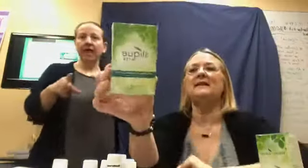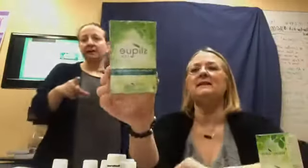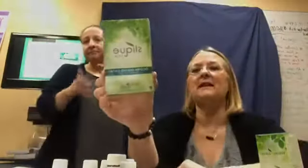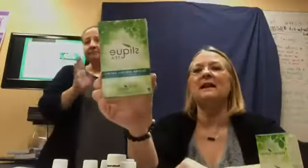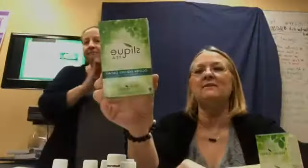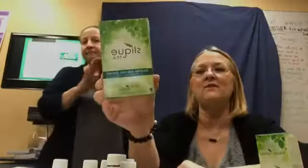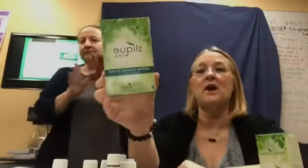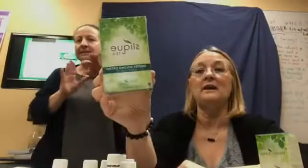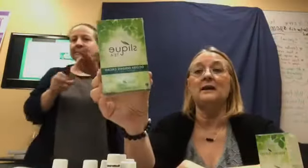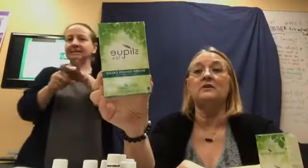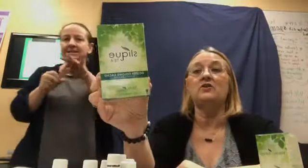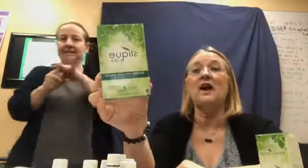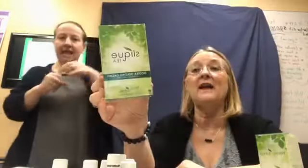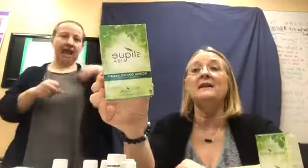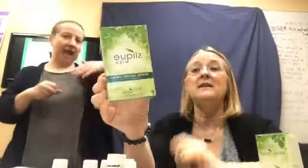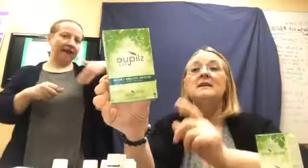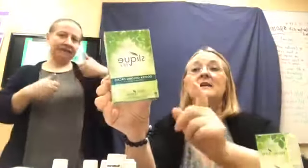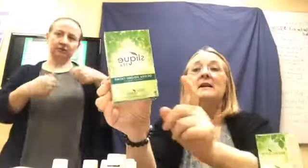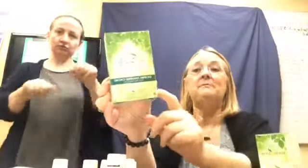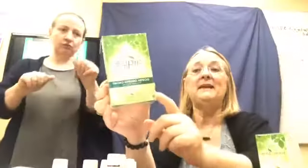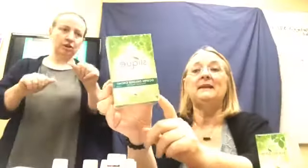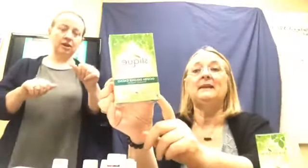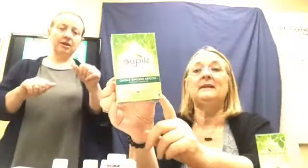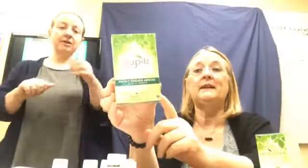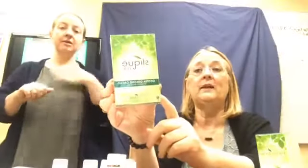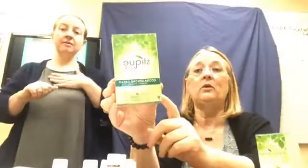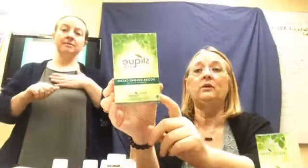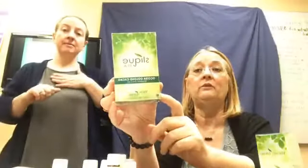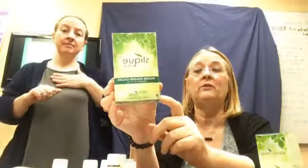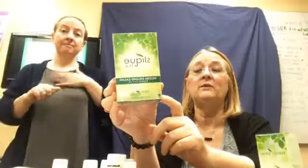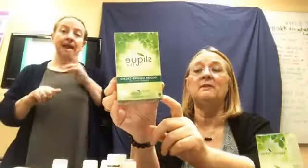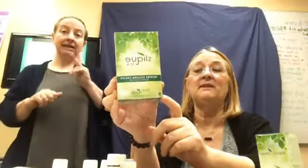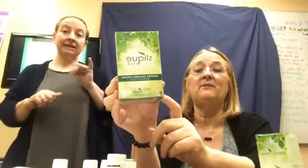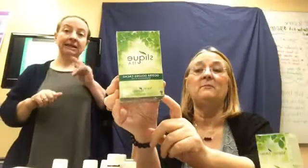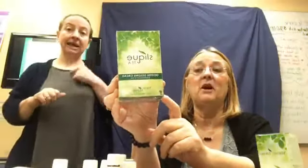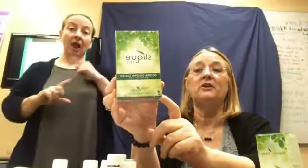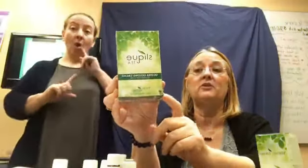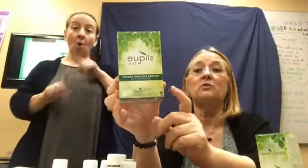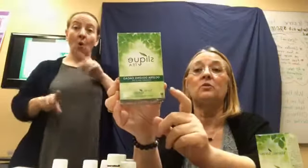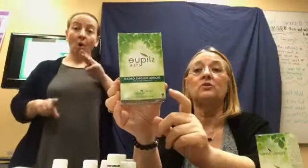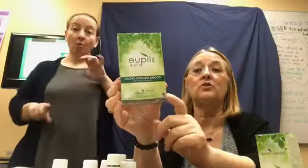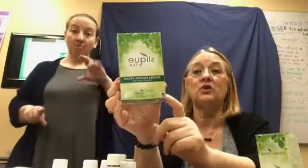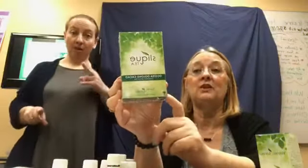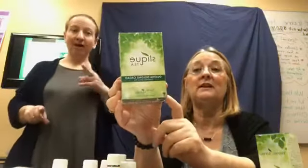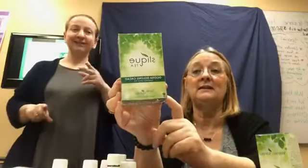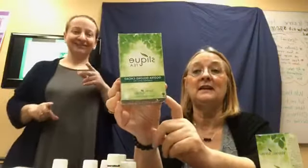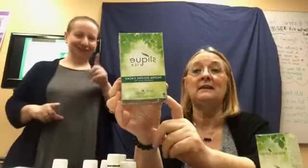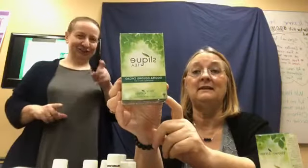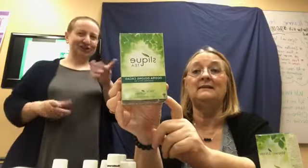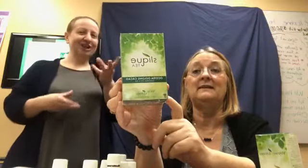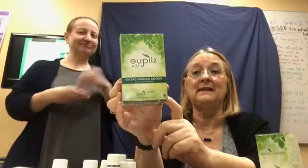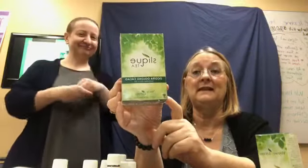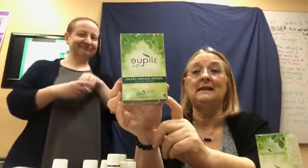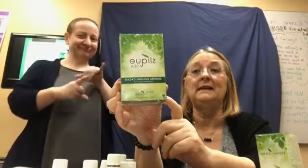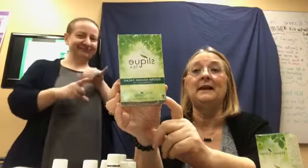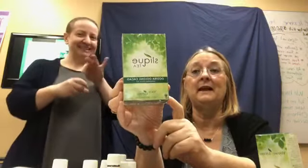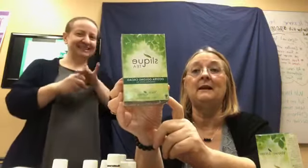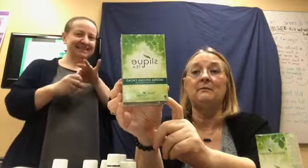that I have not yet tried. My kit that I ordered for the month of March should contain this tea. And, I am